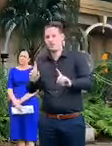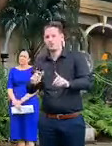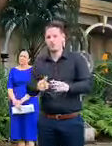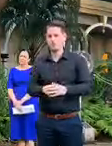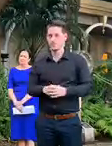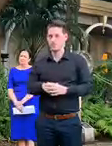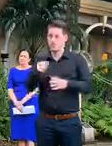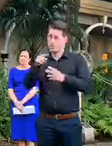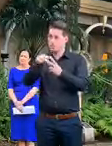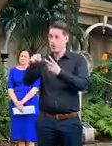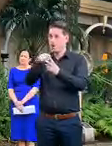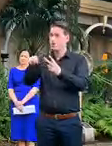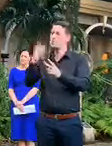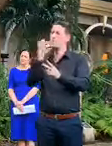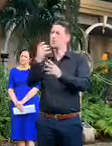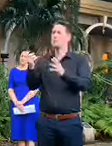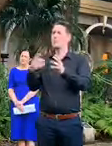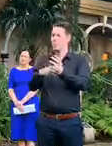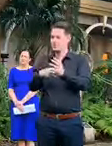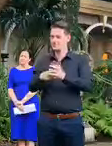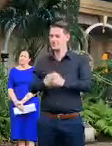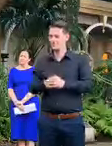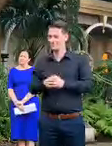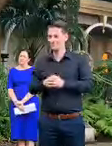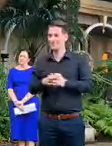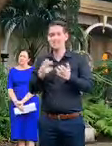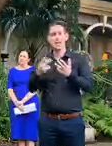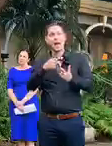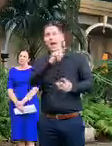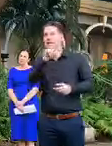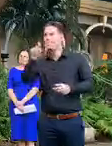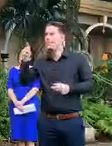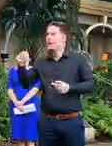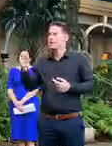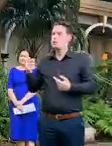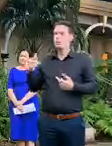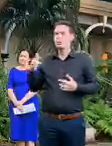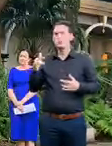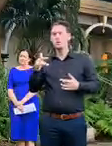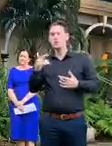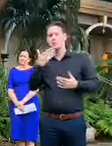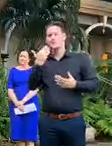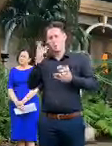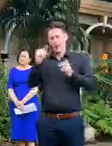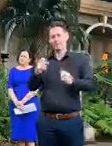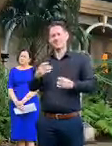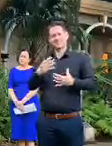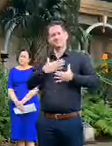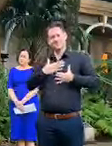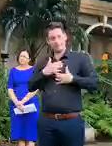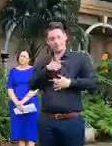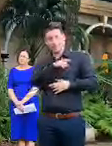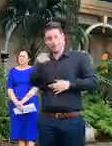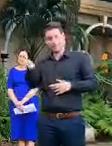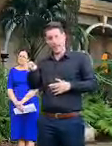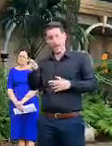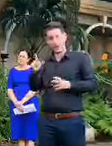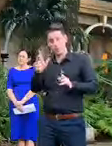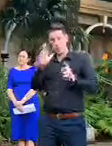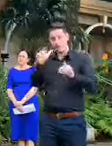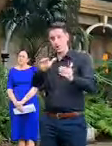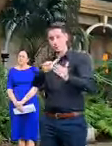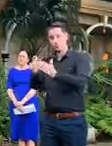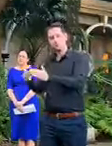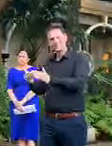that's really important. Then for all the rest of us to protect ourselves. So those people are protecting the whole community